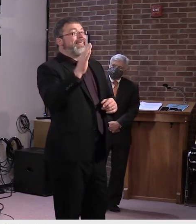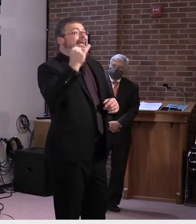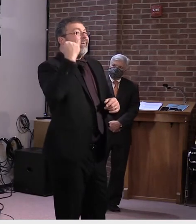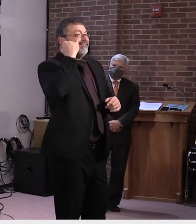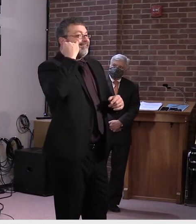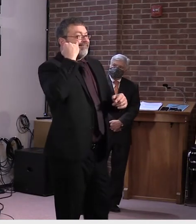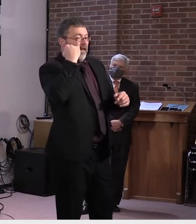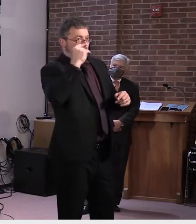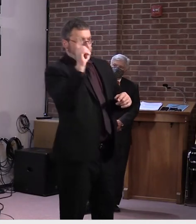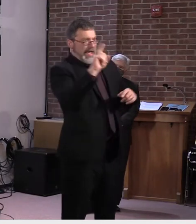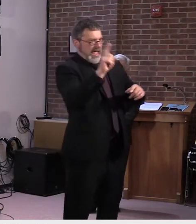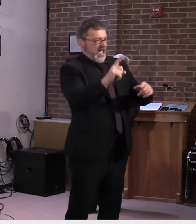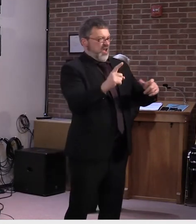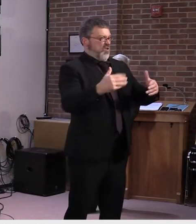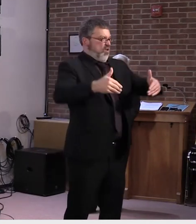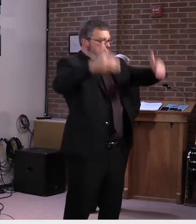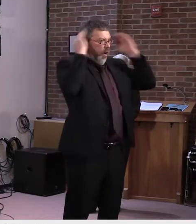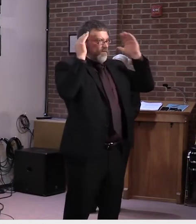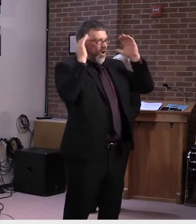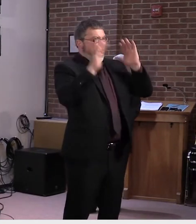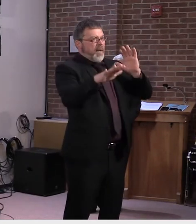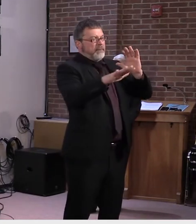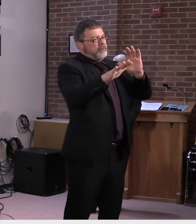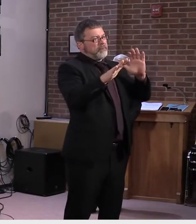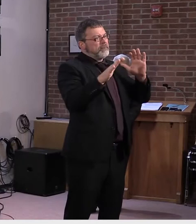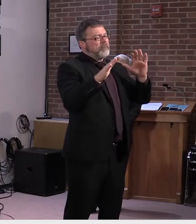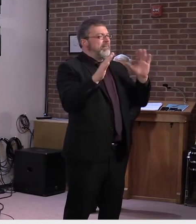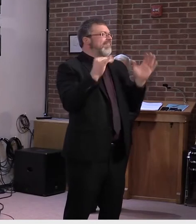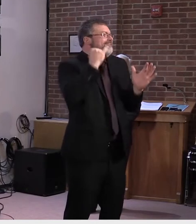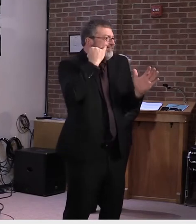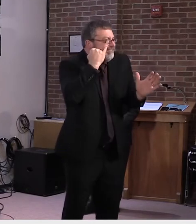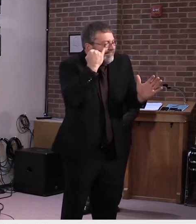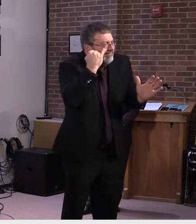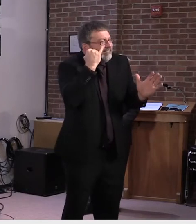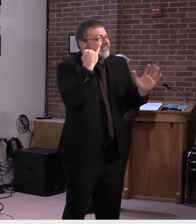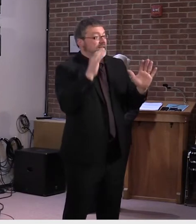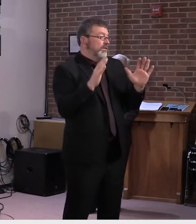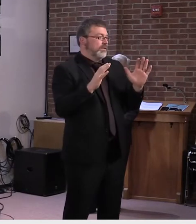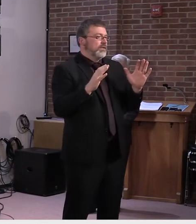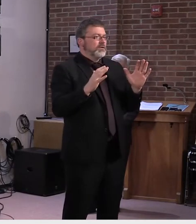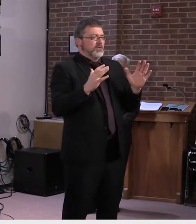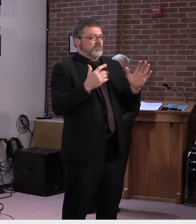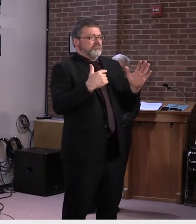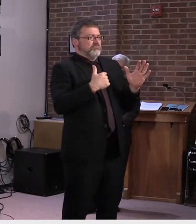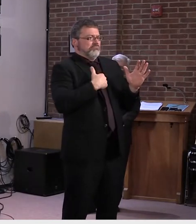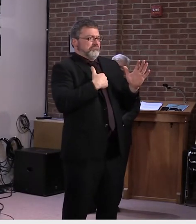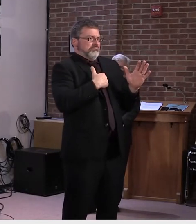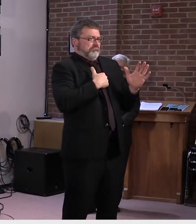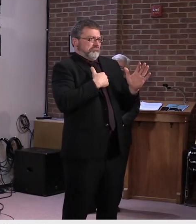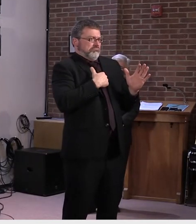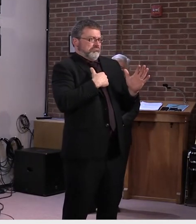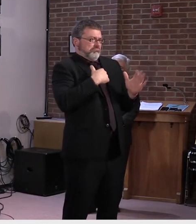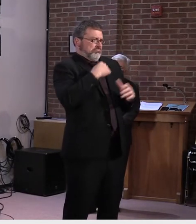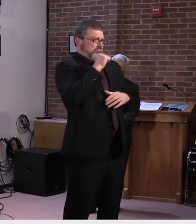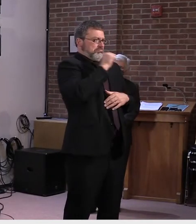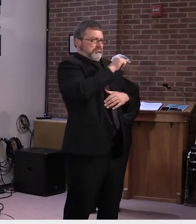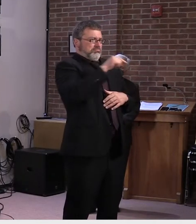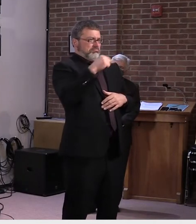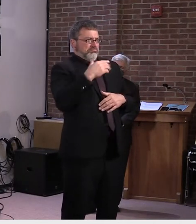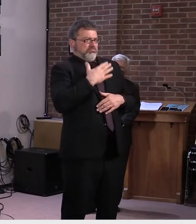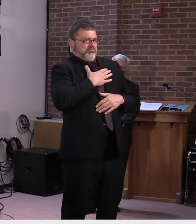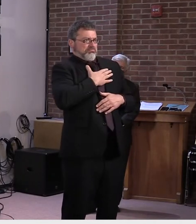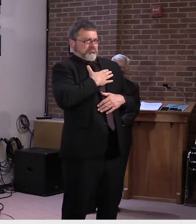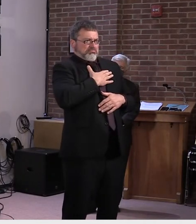like we'll have a problem, uh, I would just offer, uh, that each and every one of us individually, uh, could have an impact by, you know,